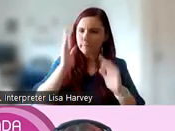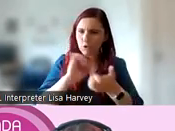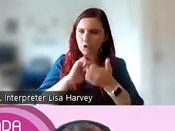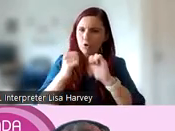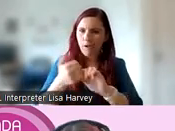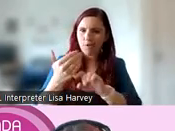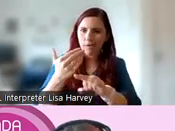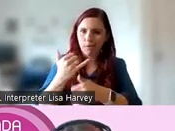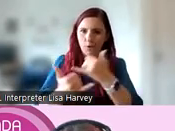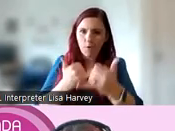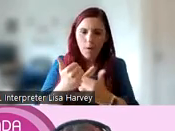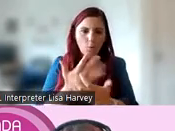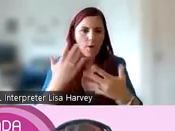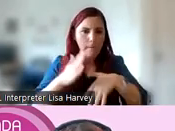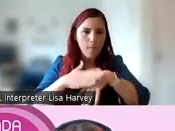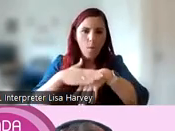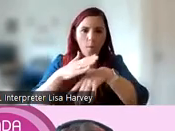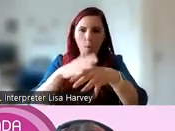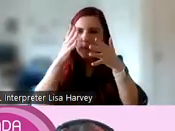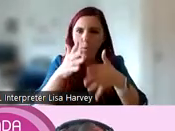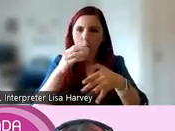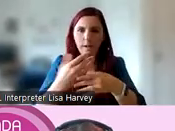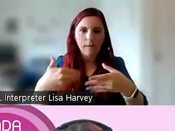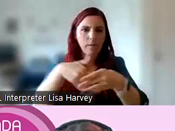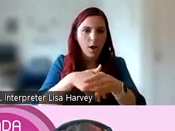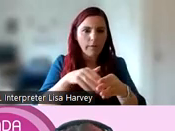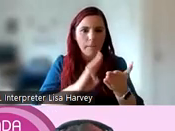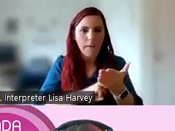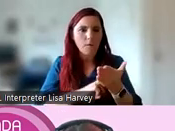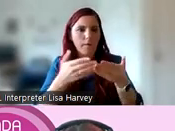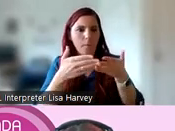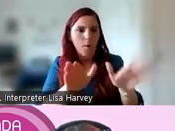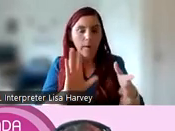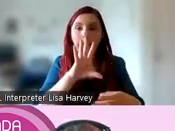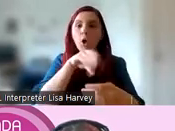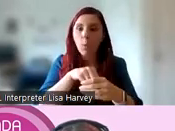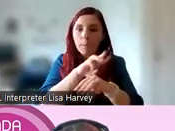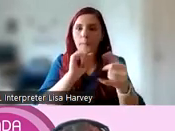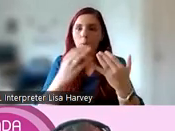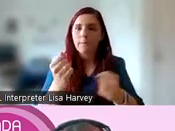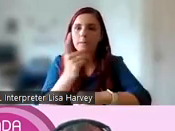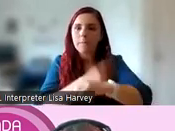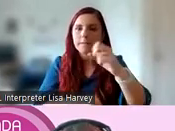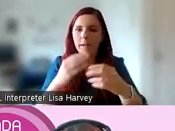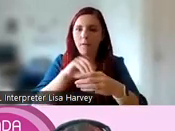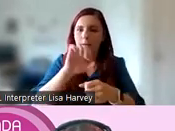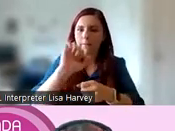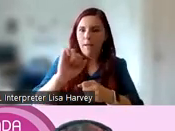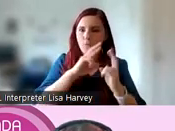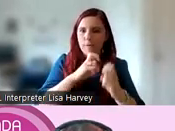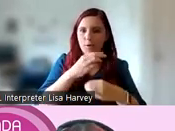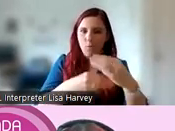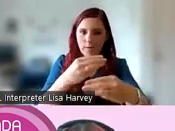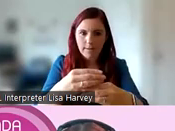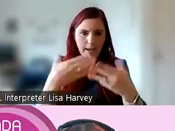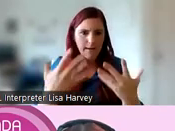few decades, with much more of a focus on involving members of the public, including disabled people, in the research process. There are now